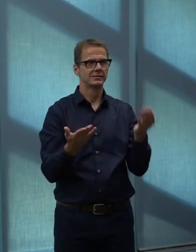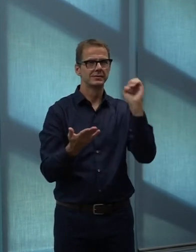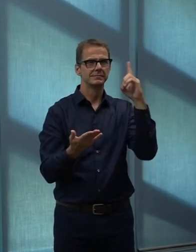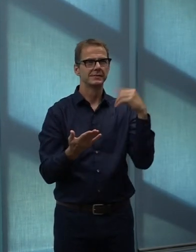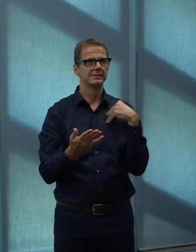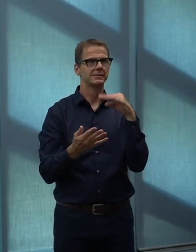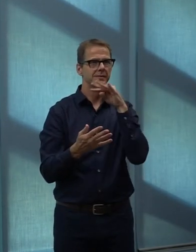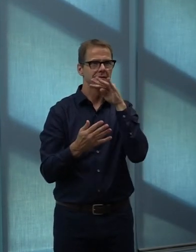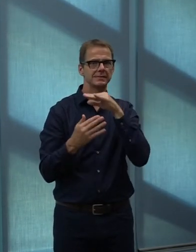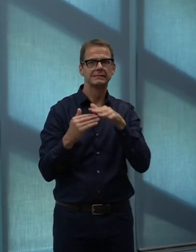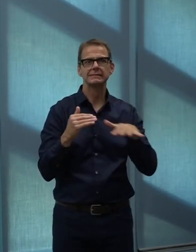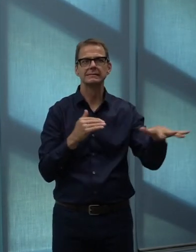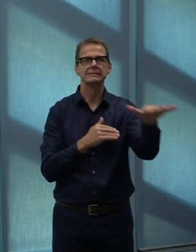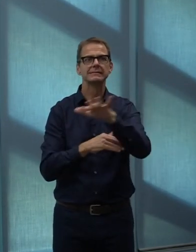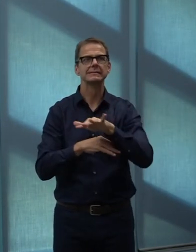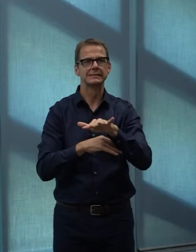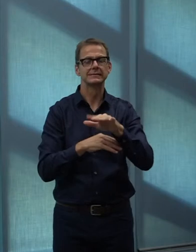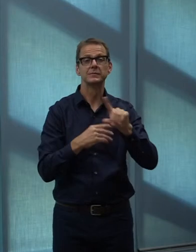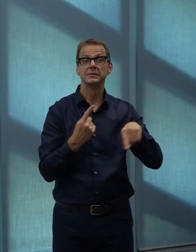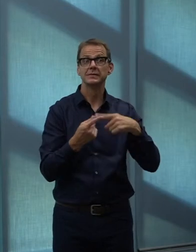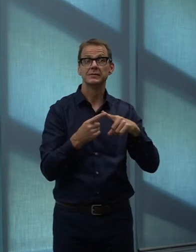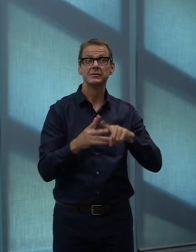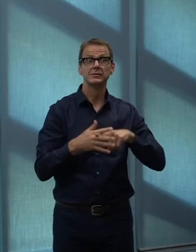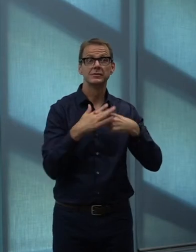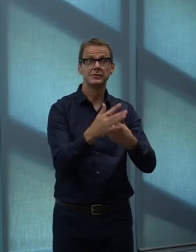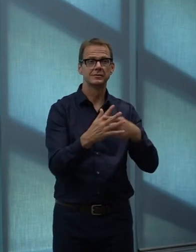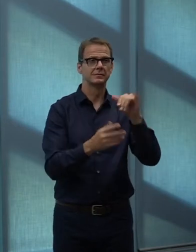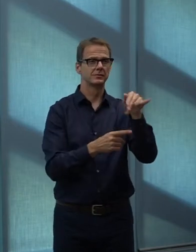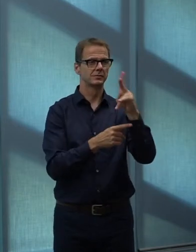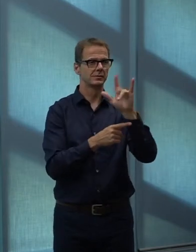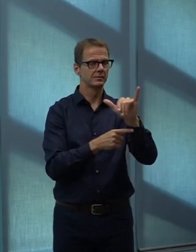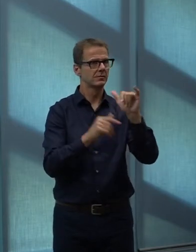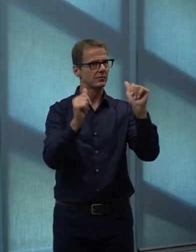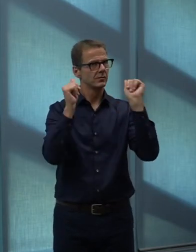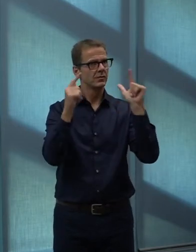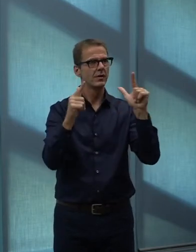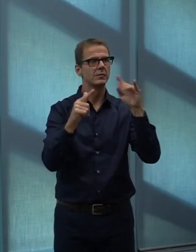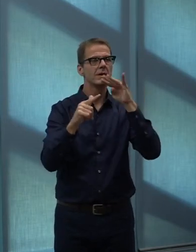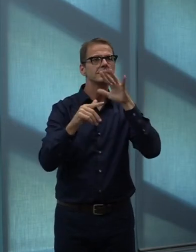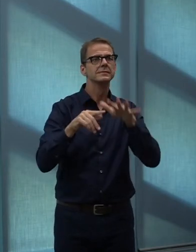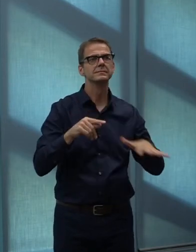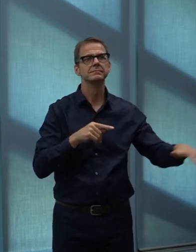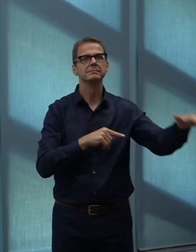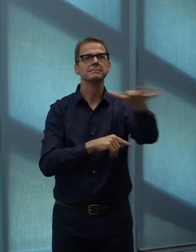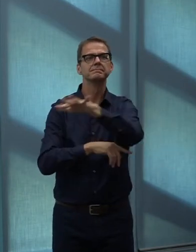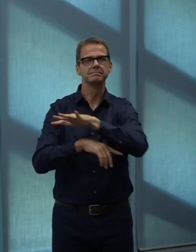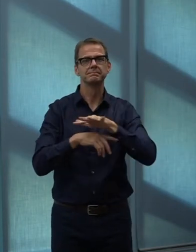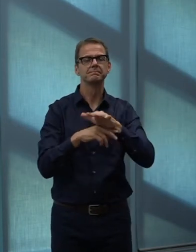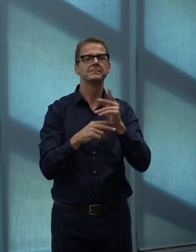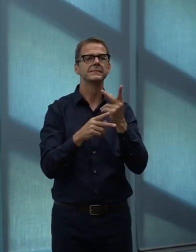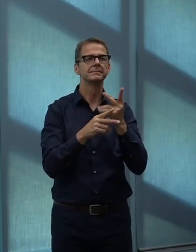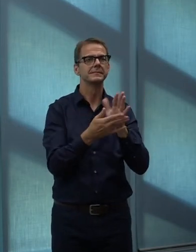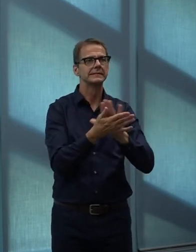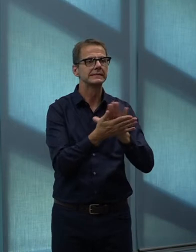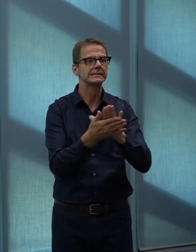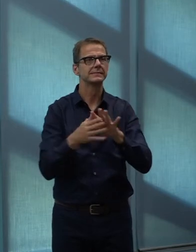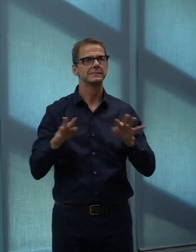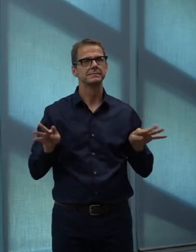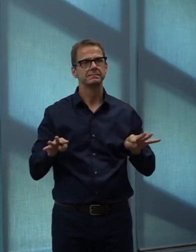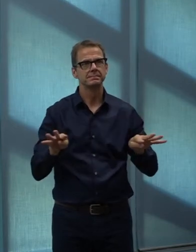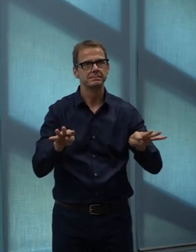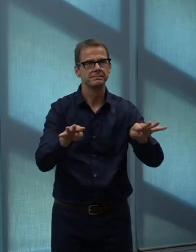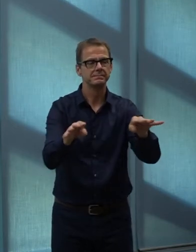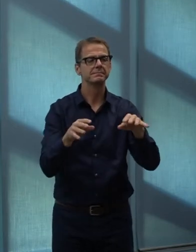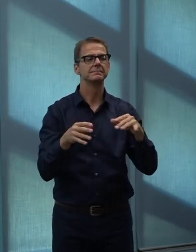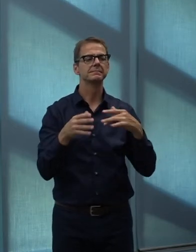maintenance on a minimum of a 14-day mowing cycle. Premier sports fields and parks will continue to receive a minimum of